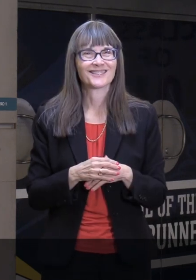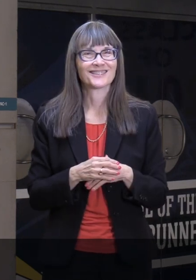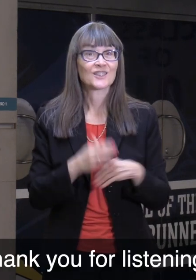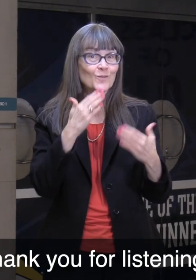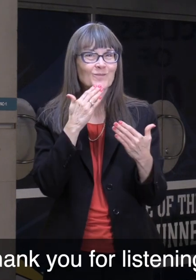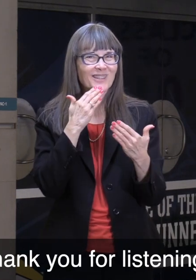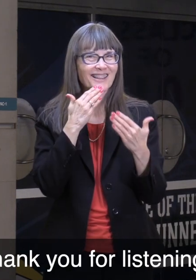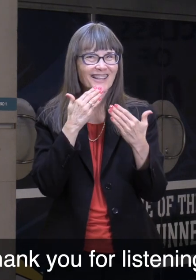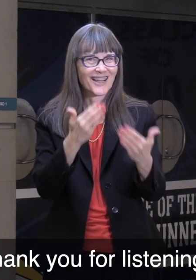Thank you for listening.